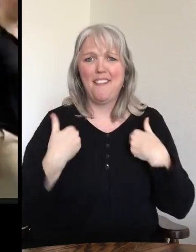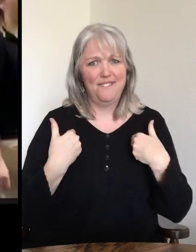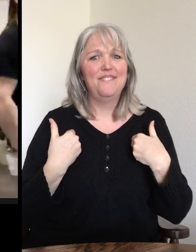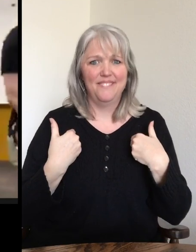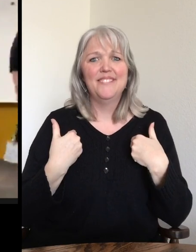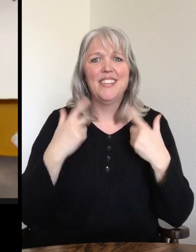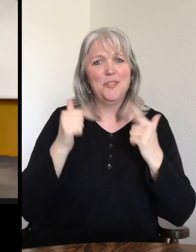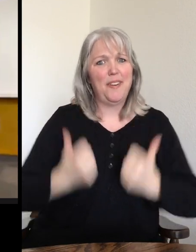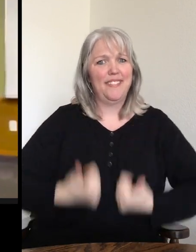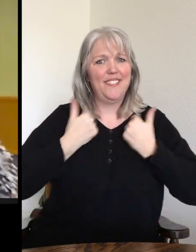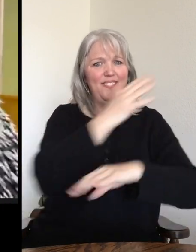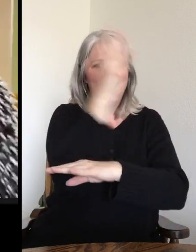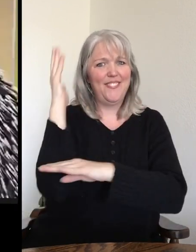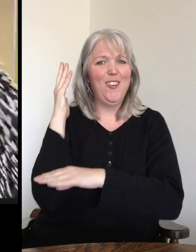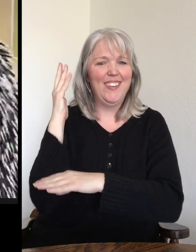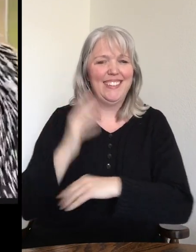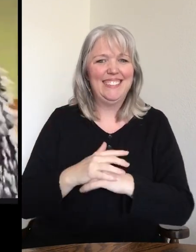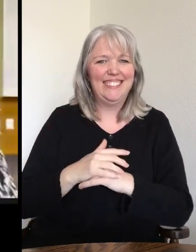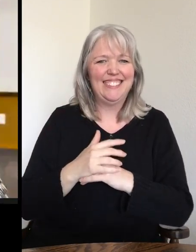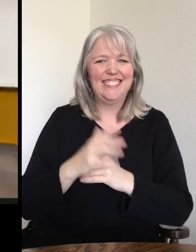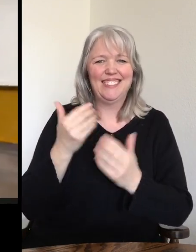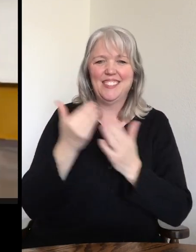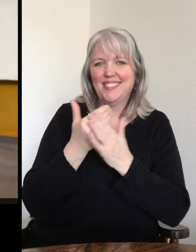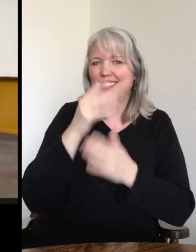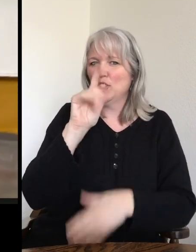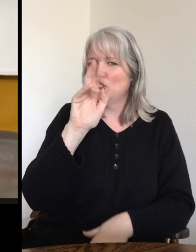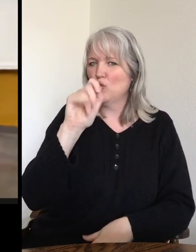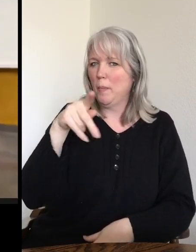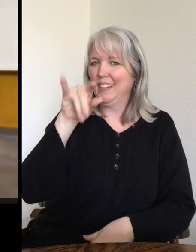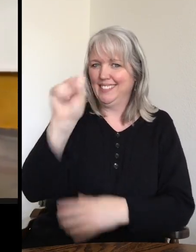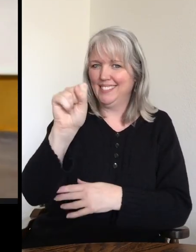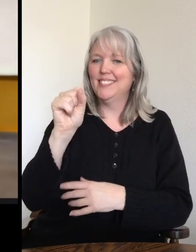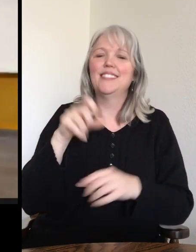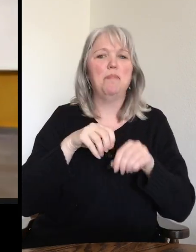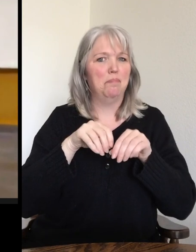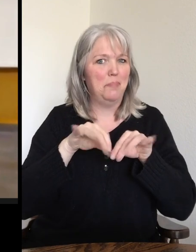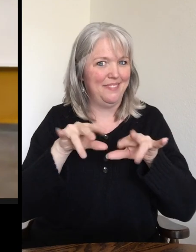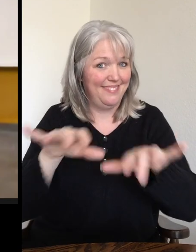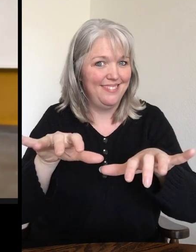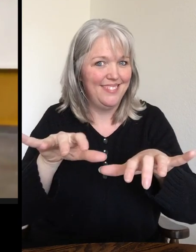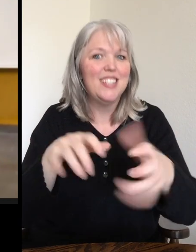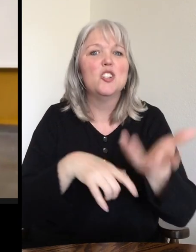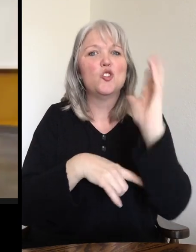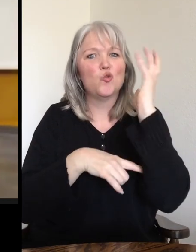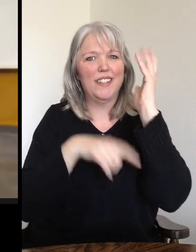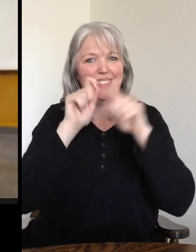while living in the forests of the Neotropics. Is by planting and dispersing the tree seeds.